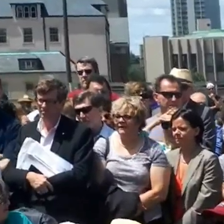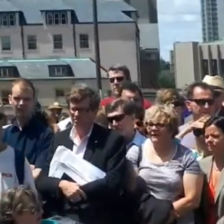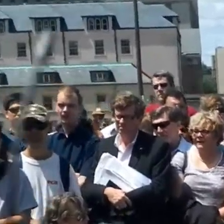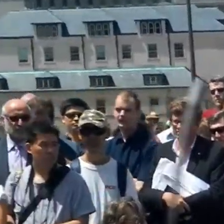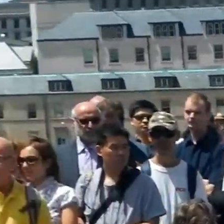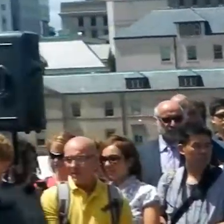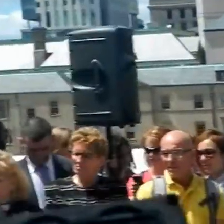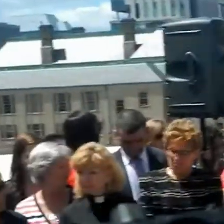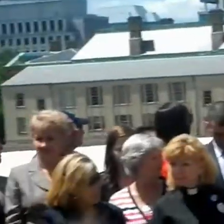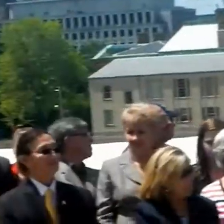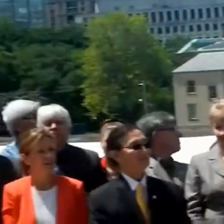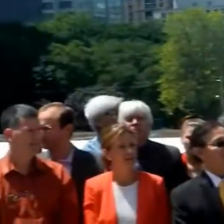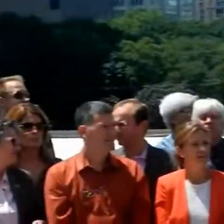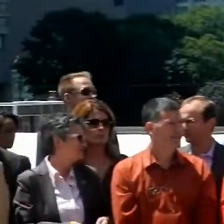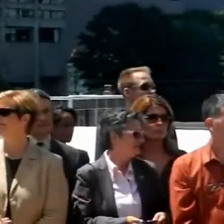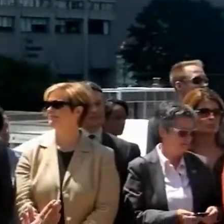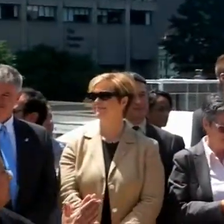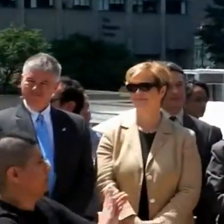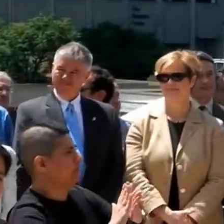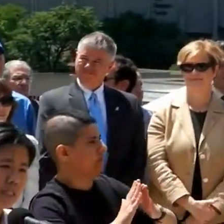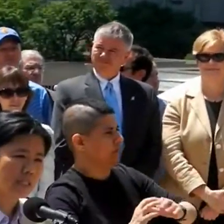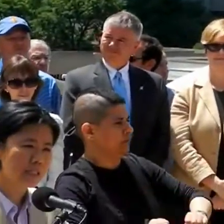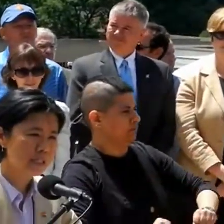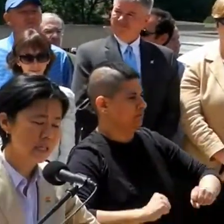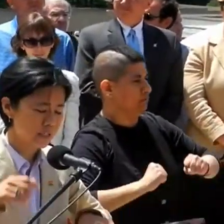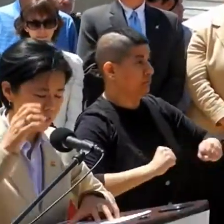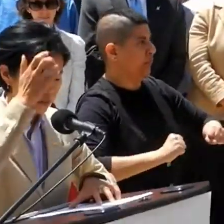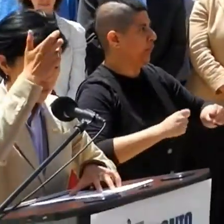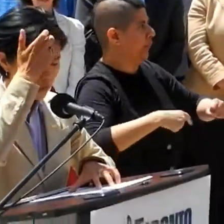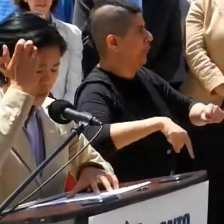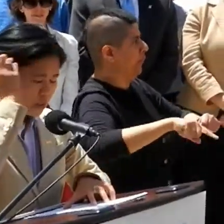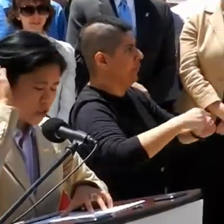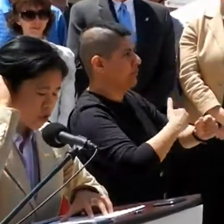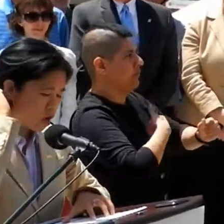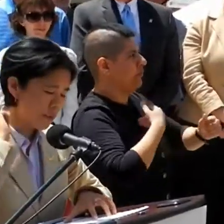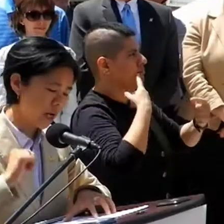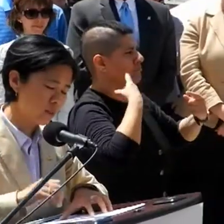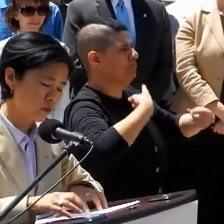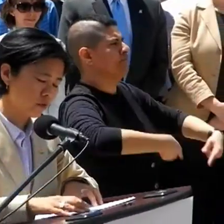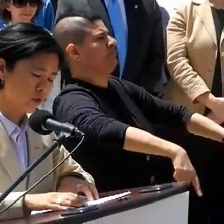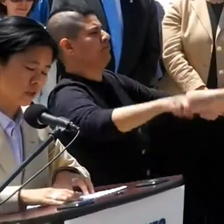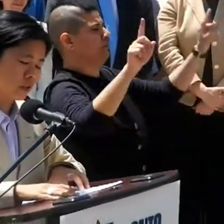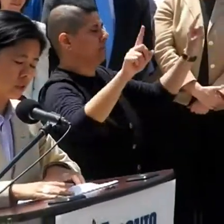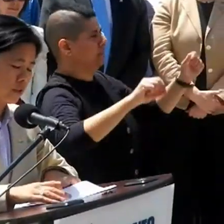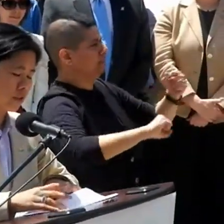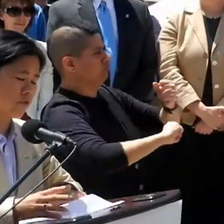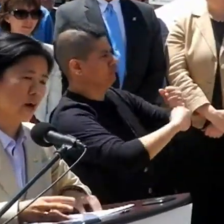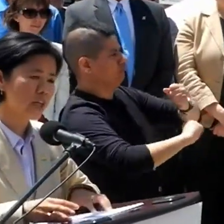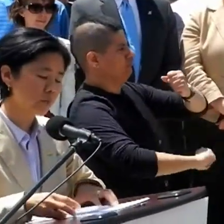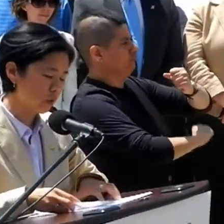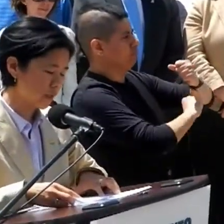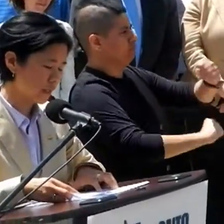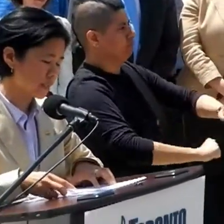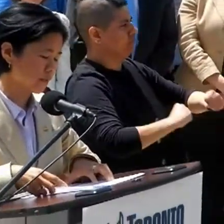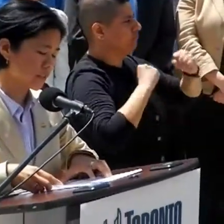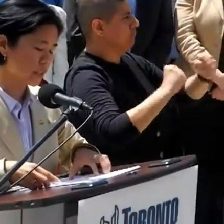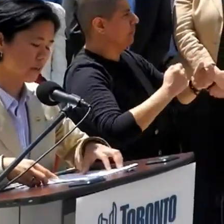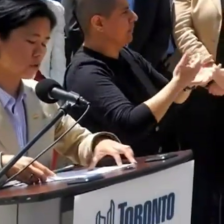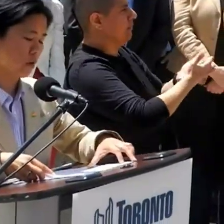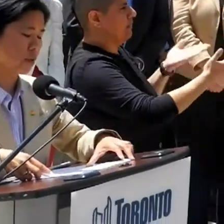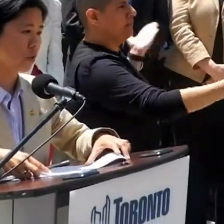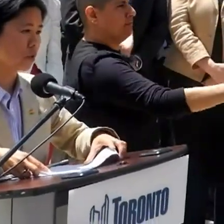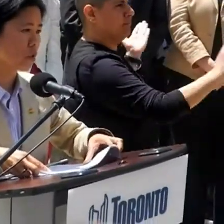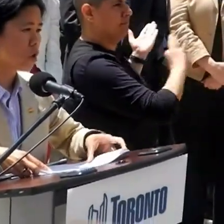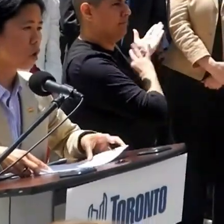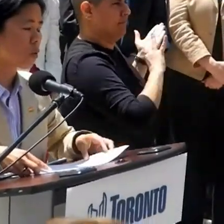The strength of our communities in Toronto is the key to the city's success. The strong backbone of Toronto includes the fine employees of the